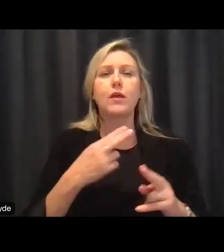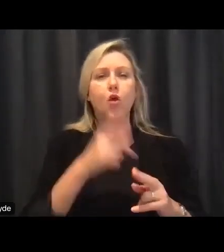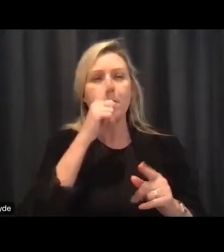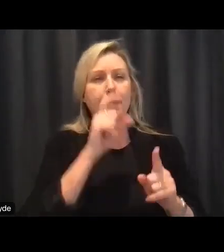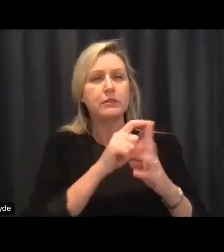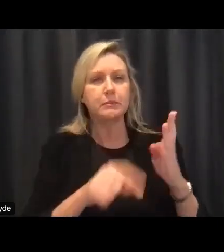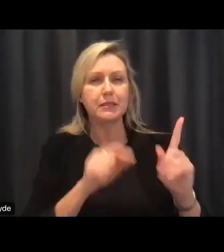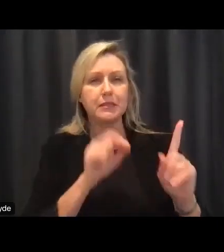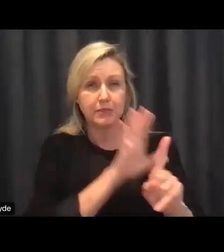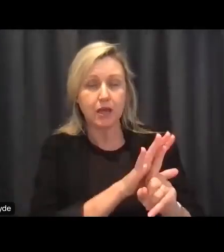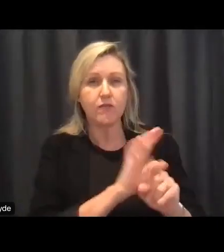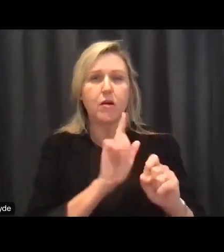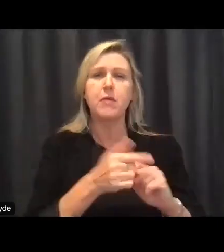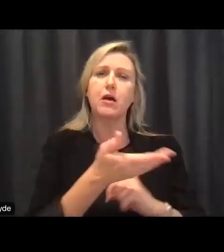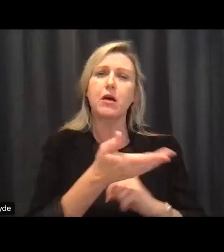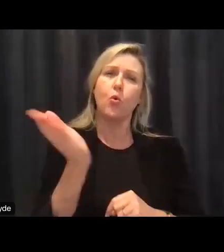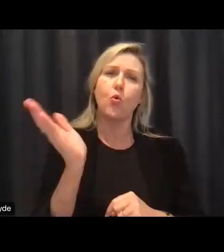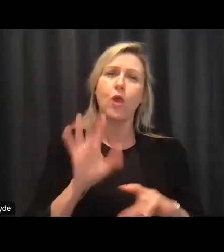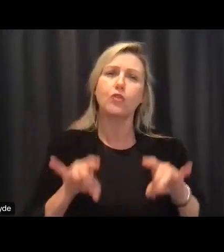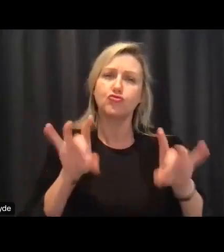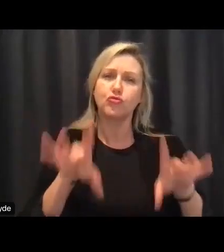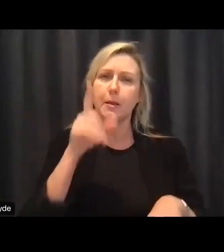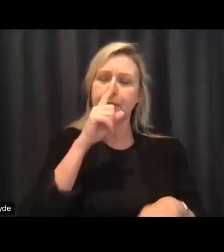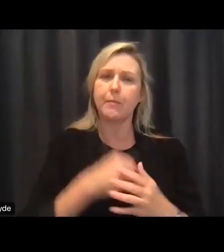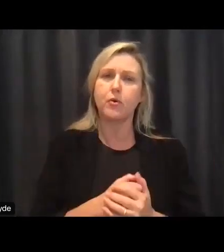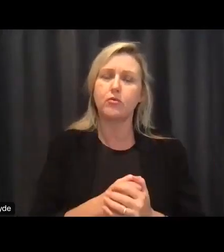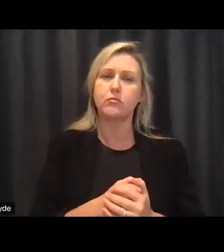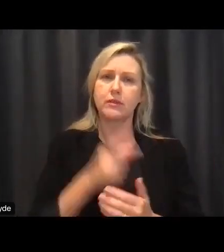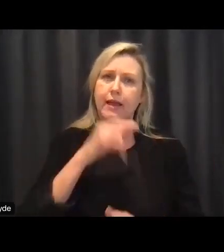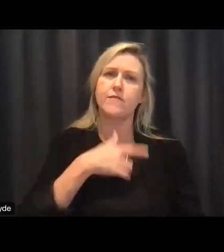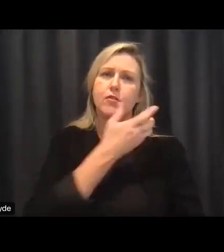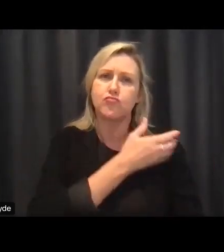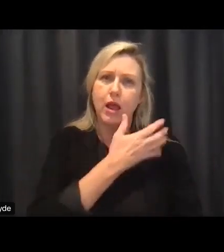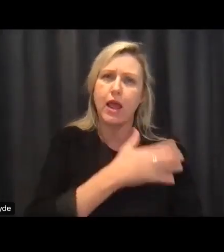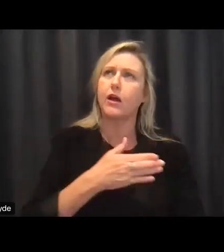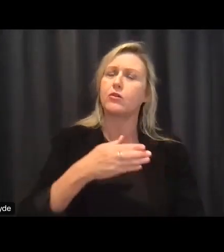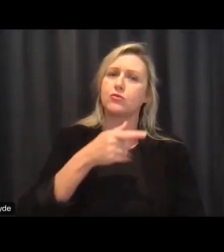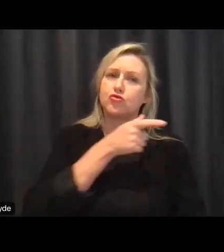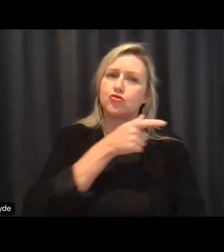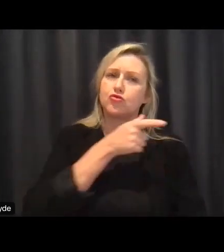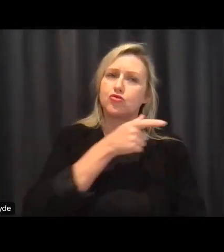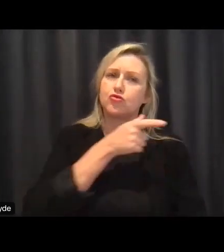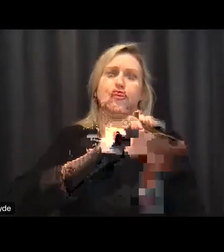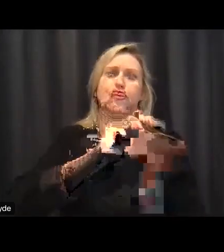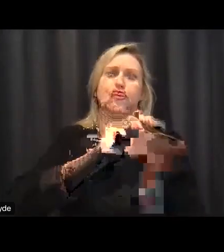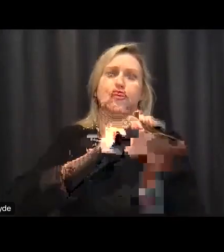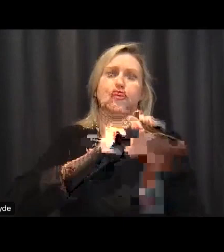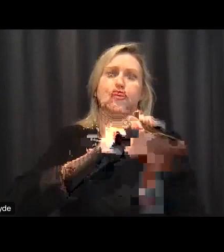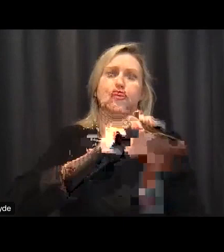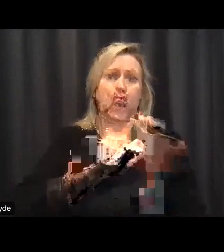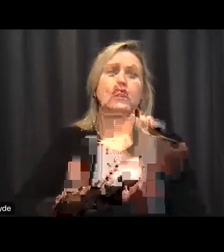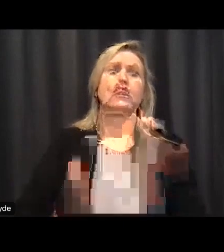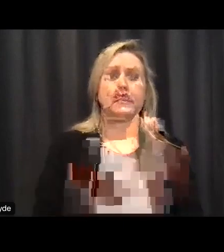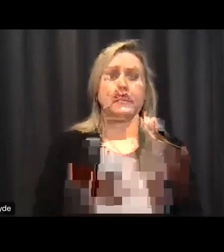for all australians um now we are going to work we've committed to work closely